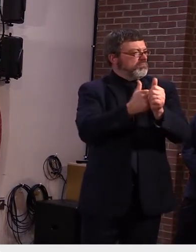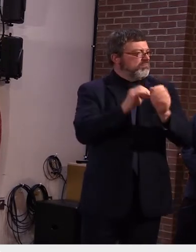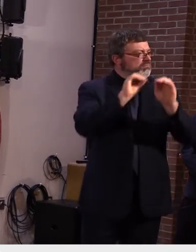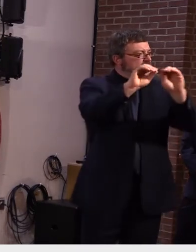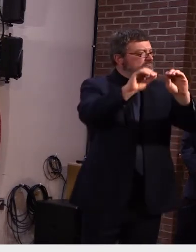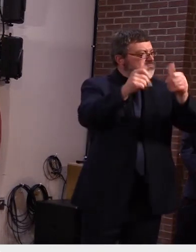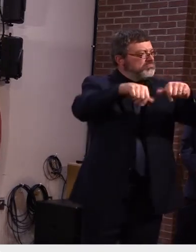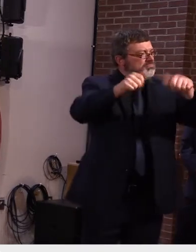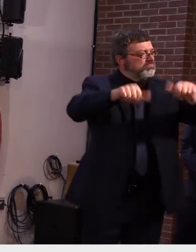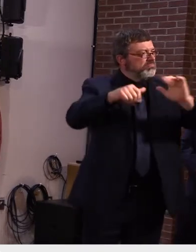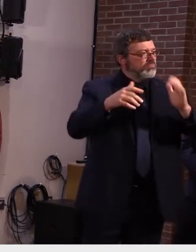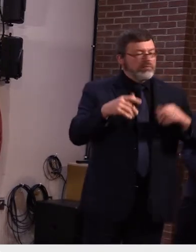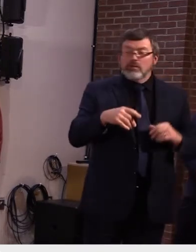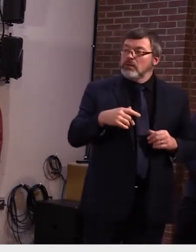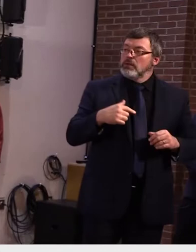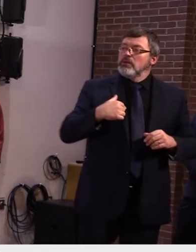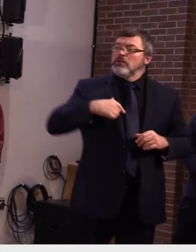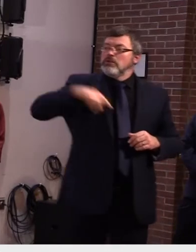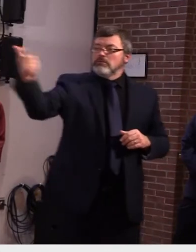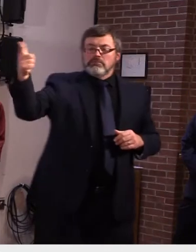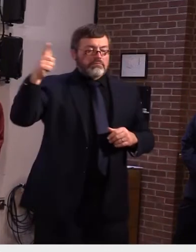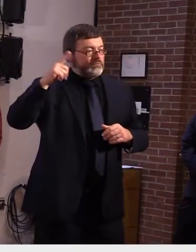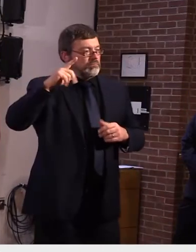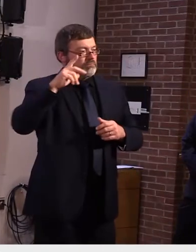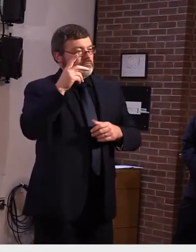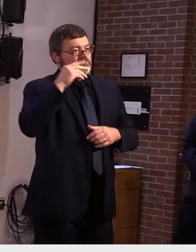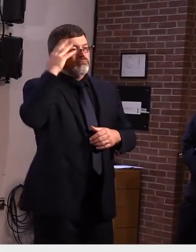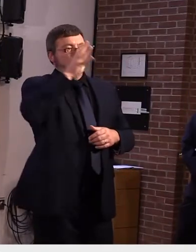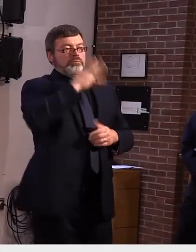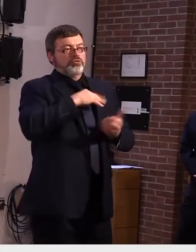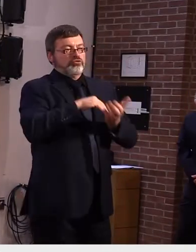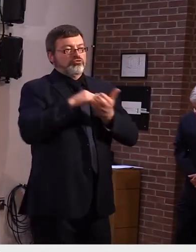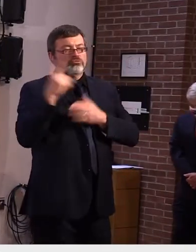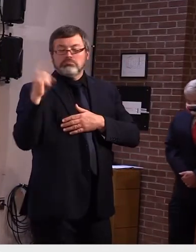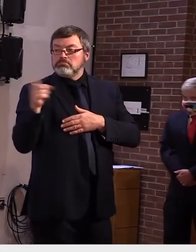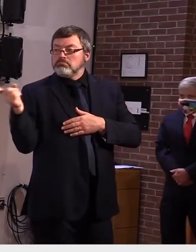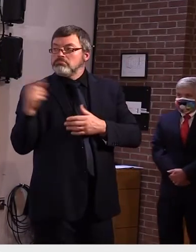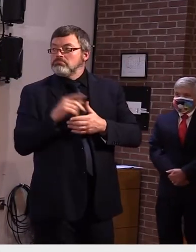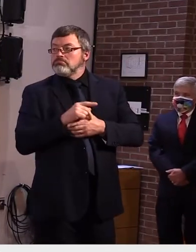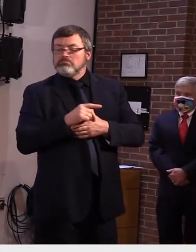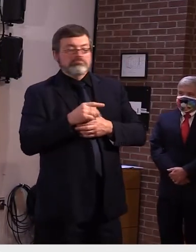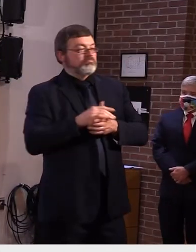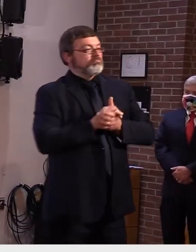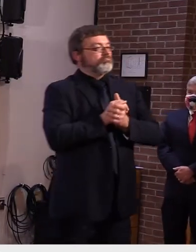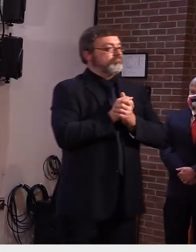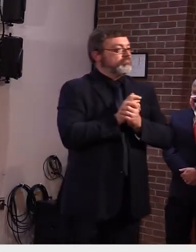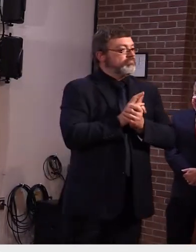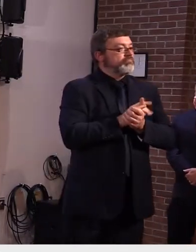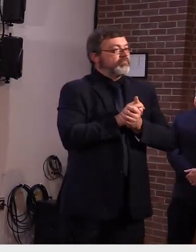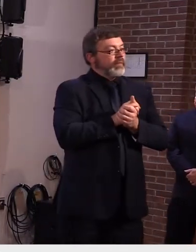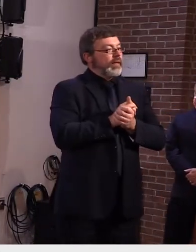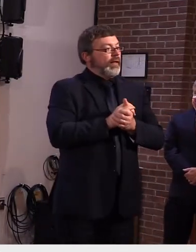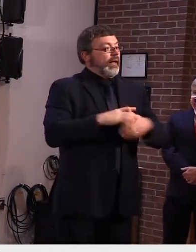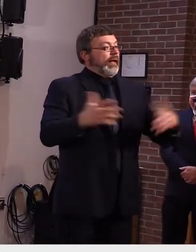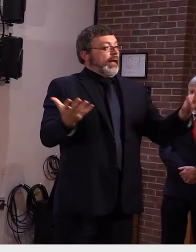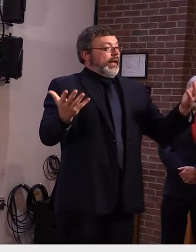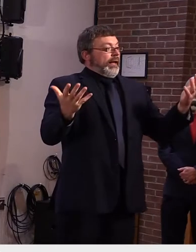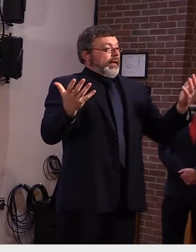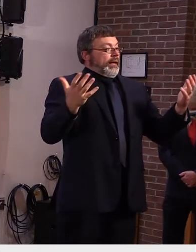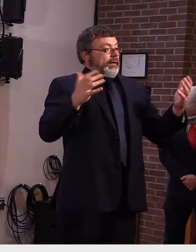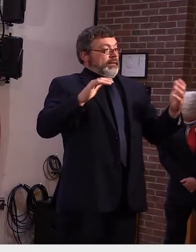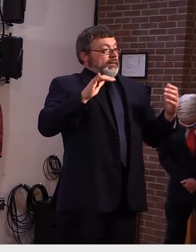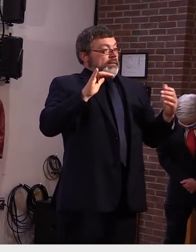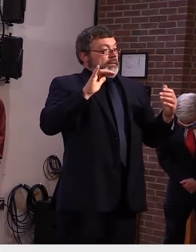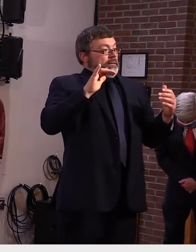you yeah just so everyone's aware um